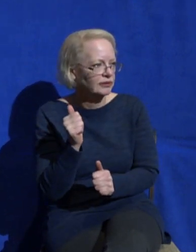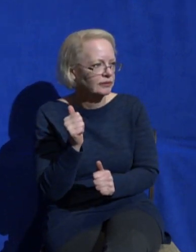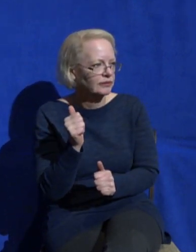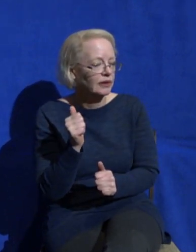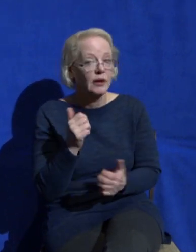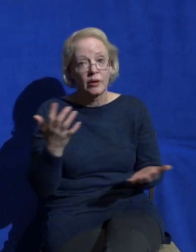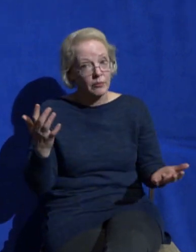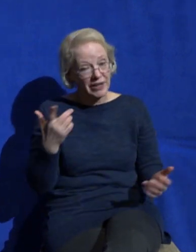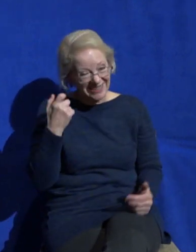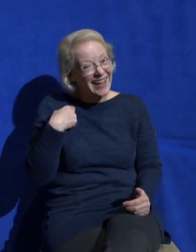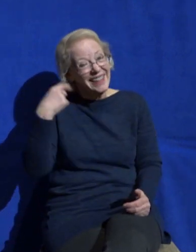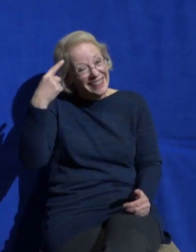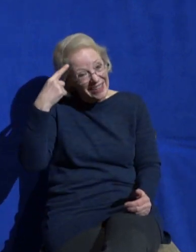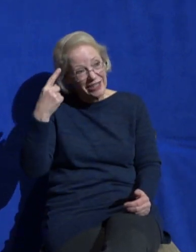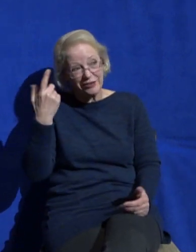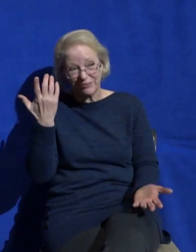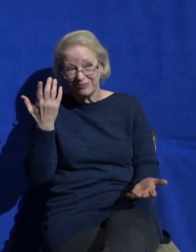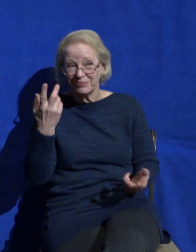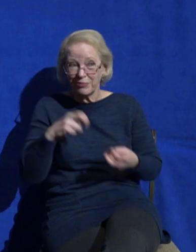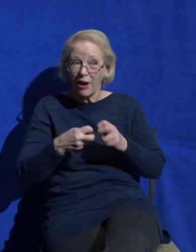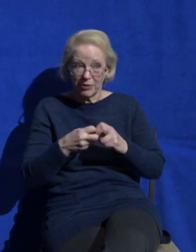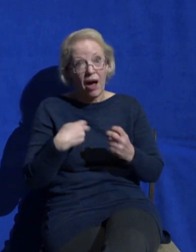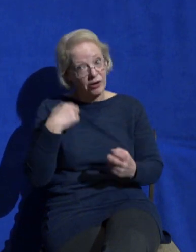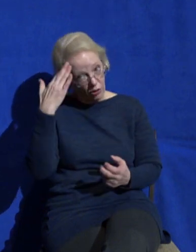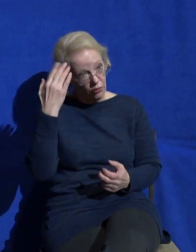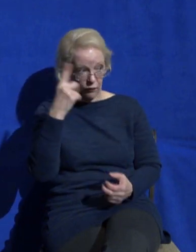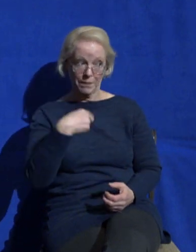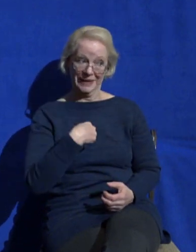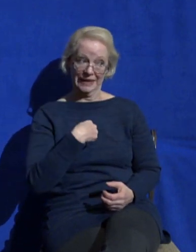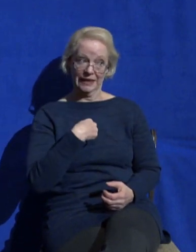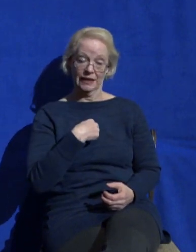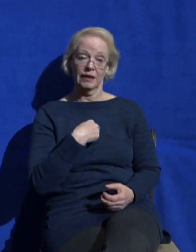problem I know it's true in my own life is that we struggle to actually believe that